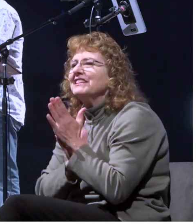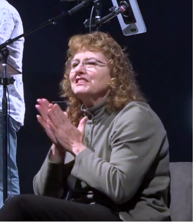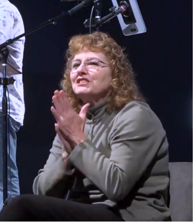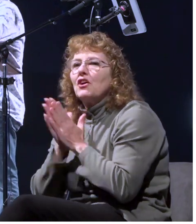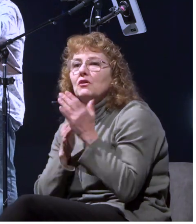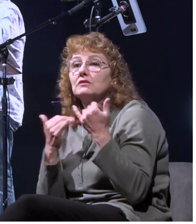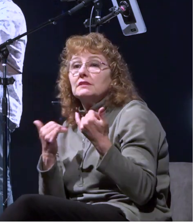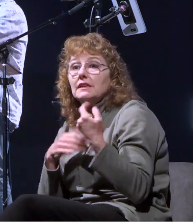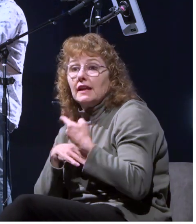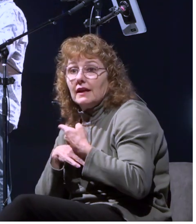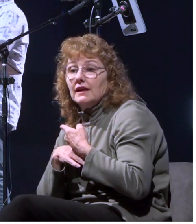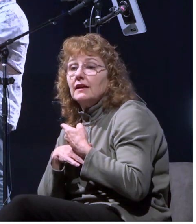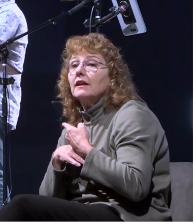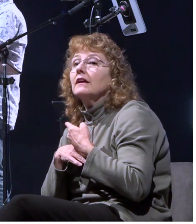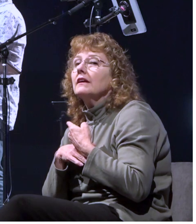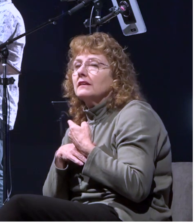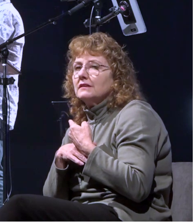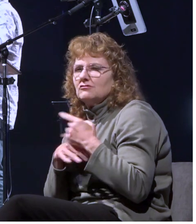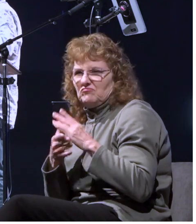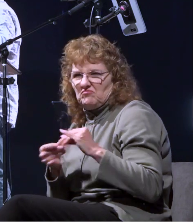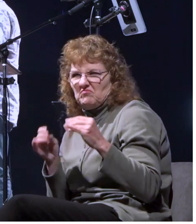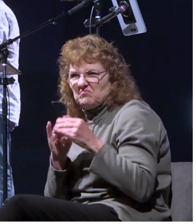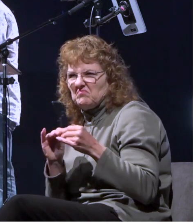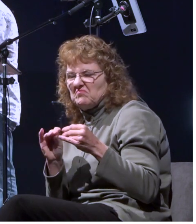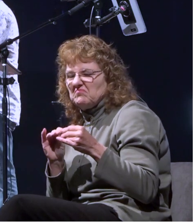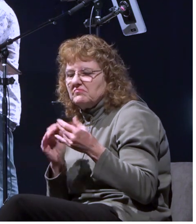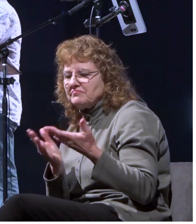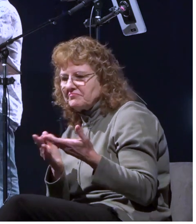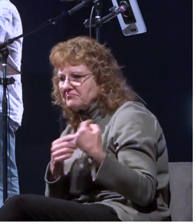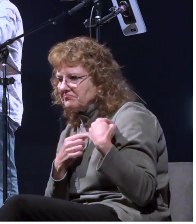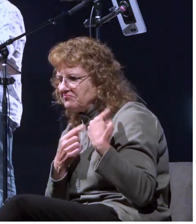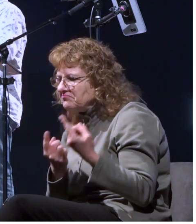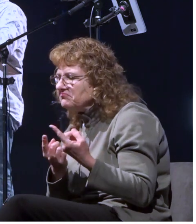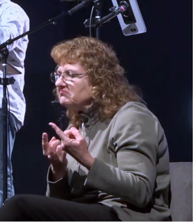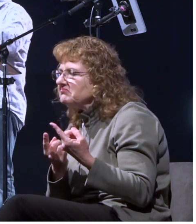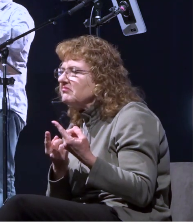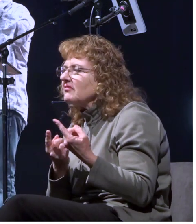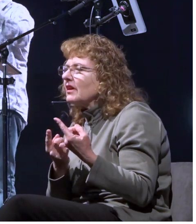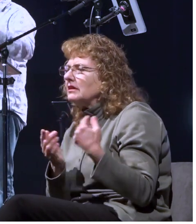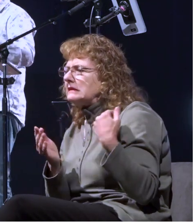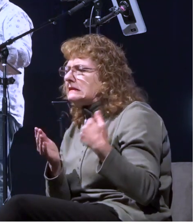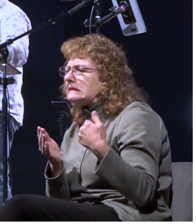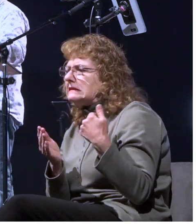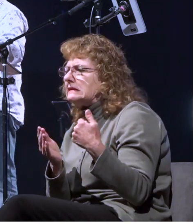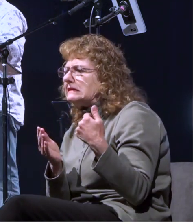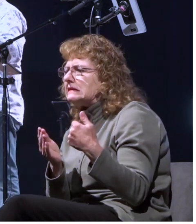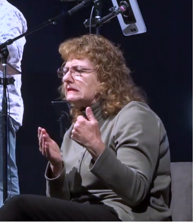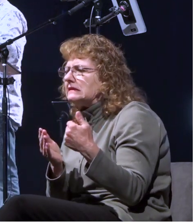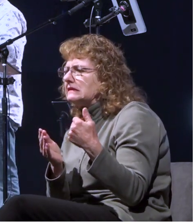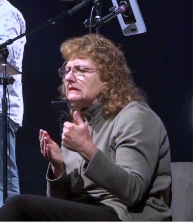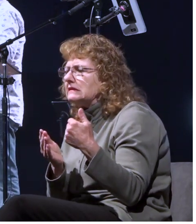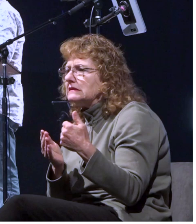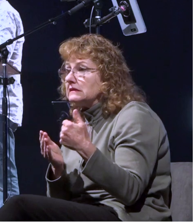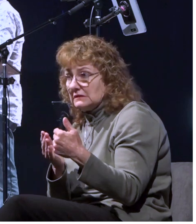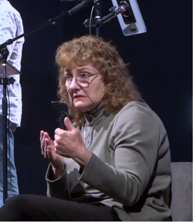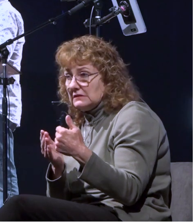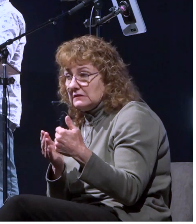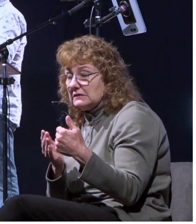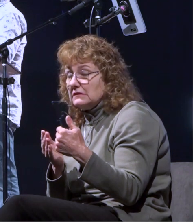what the acts narrative that we've been reading now it nears its end um and and really